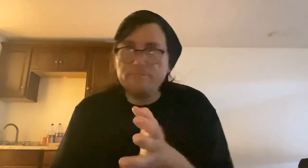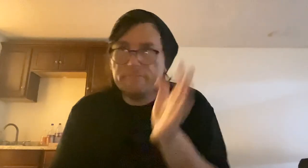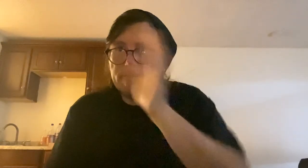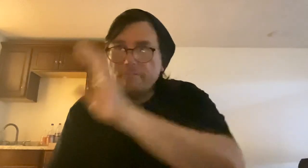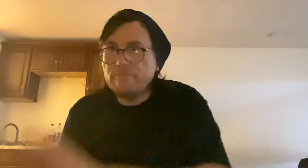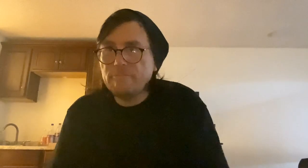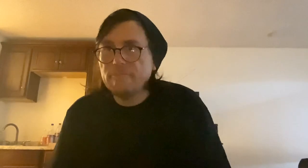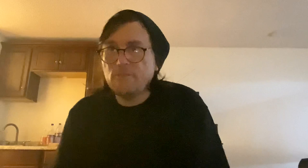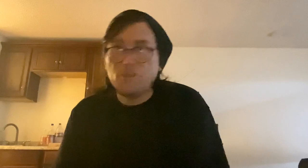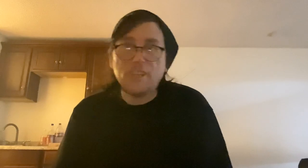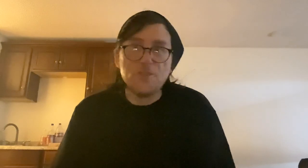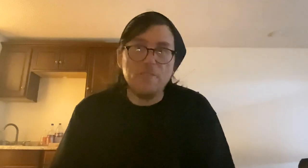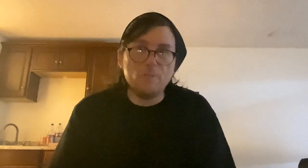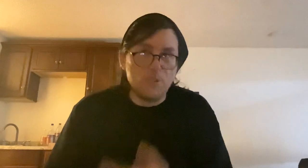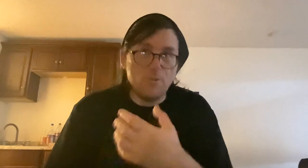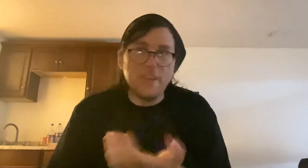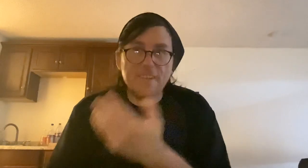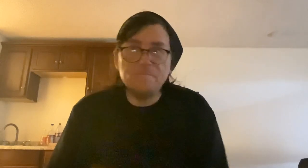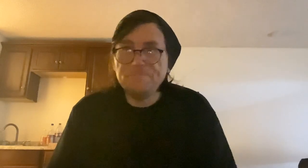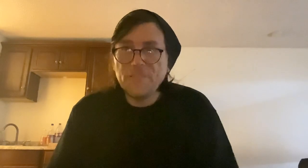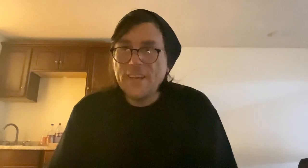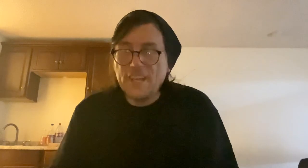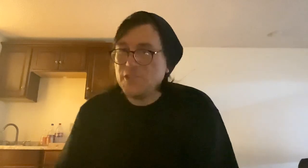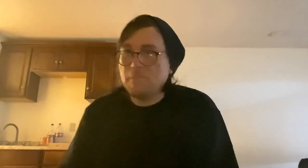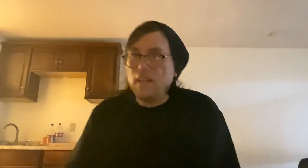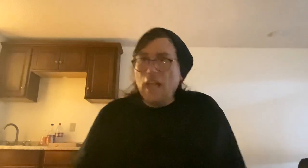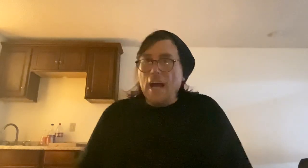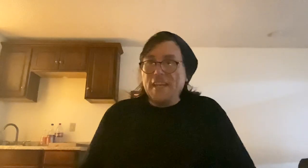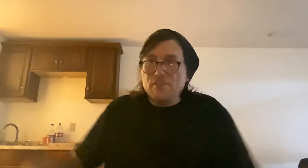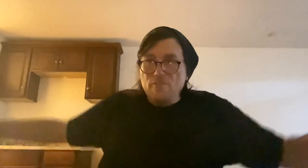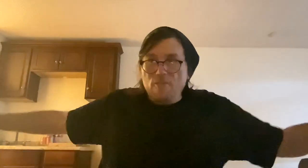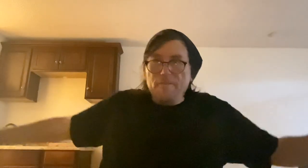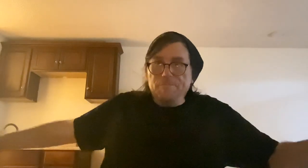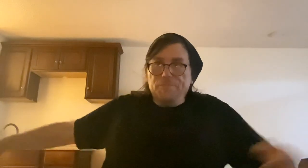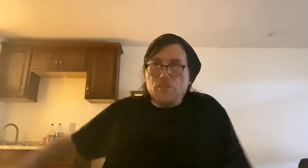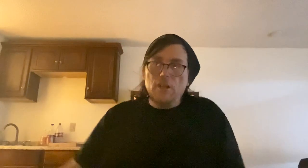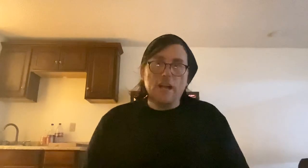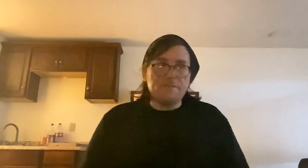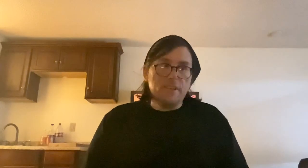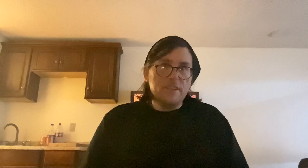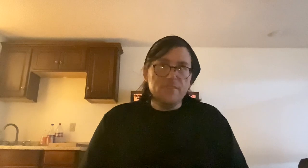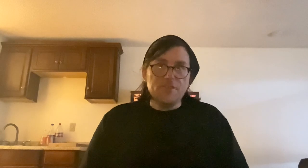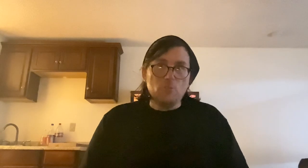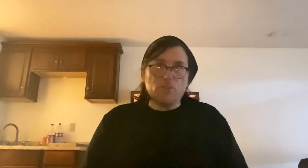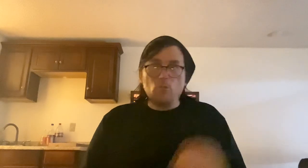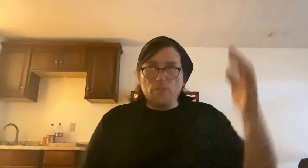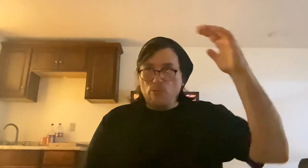you'll thank yourself for doing that. It'd just be a lot easier for you. So you don't have to deal with going through